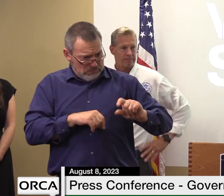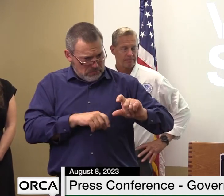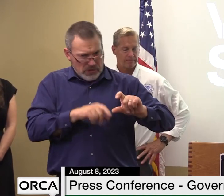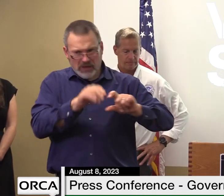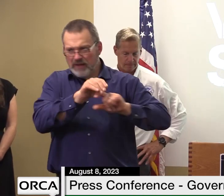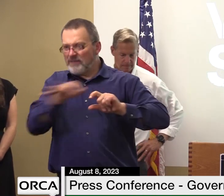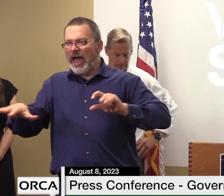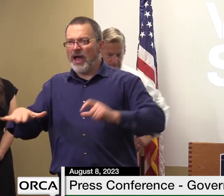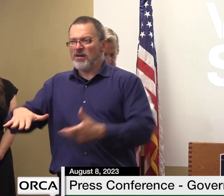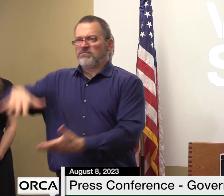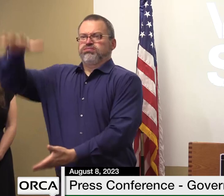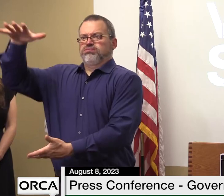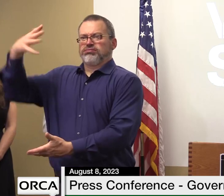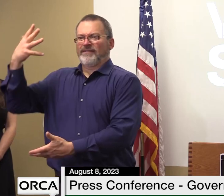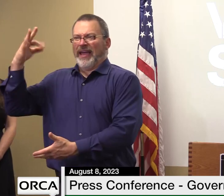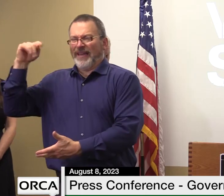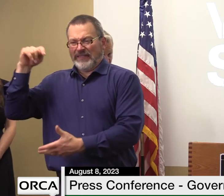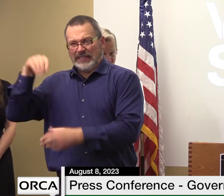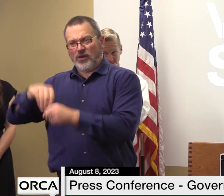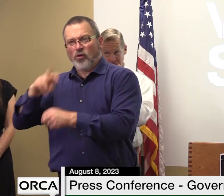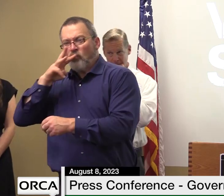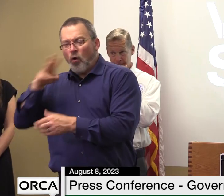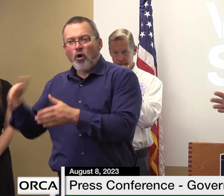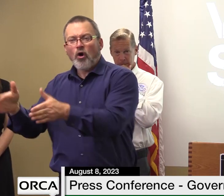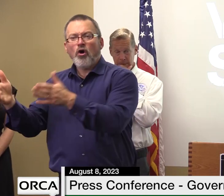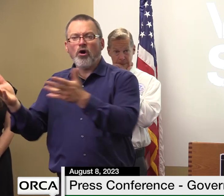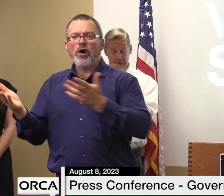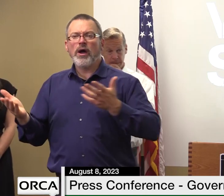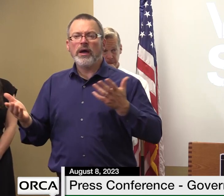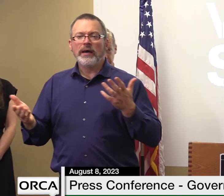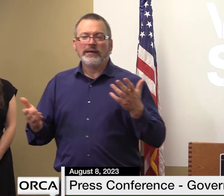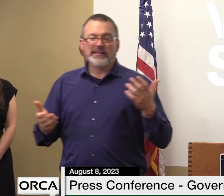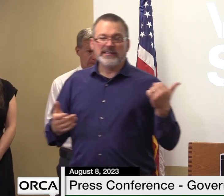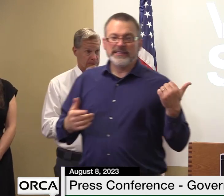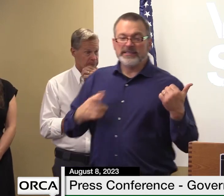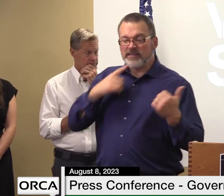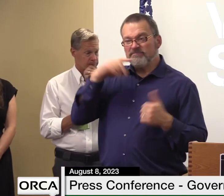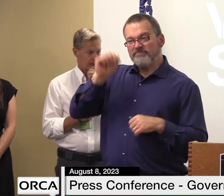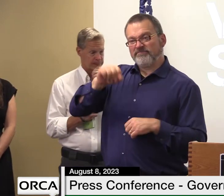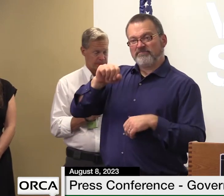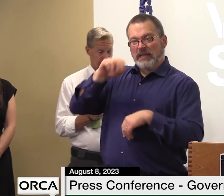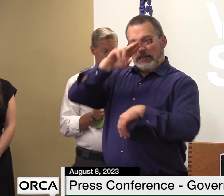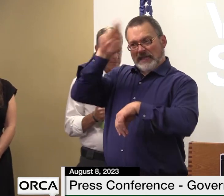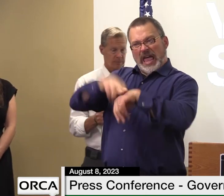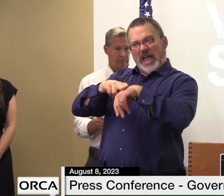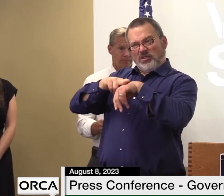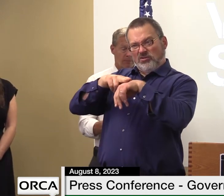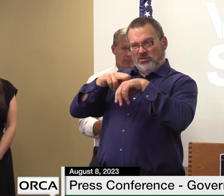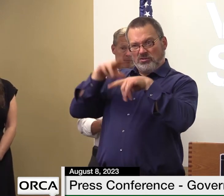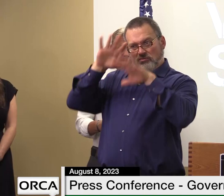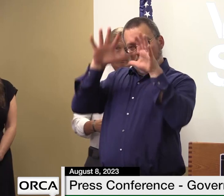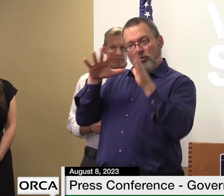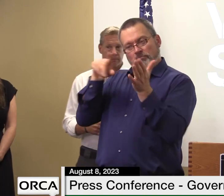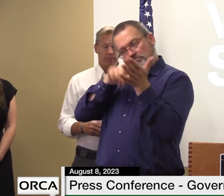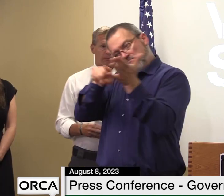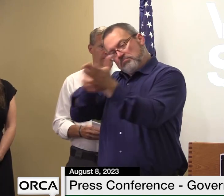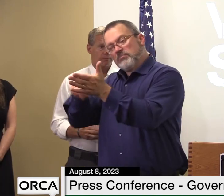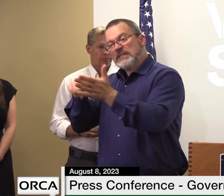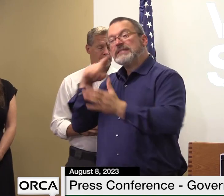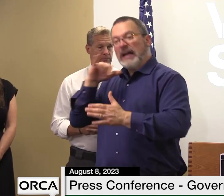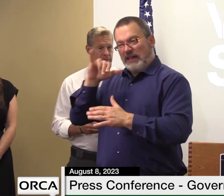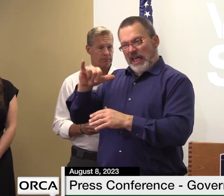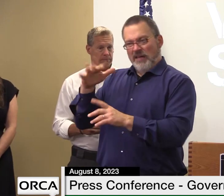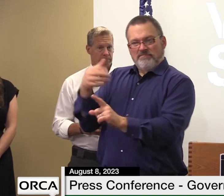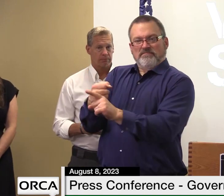they said uh the national weather service said in the valley and uh with uh with that